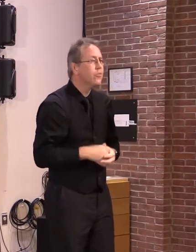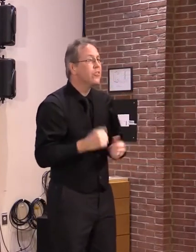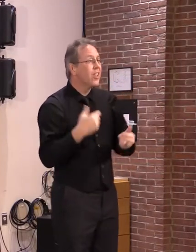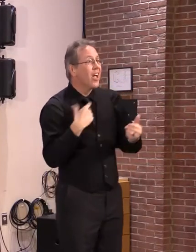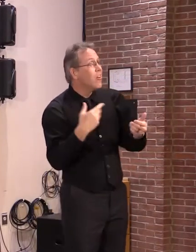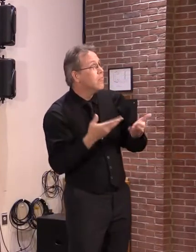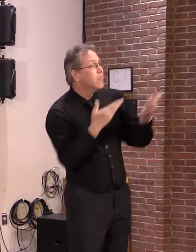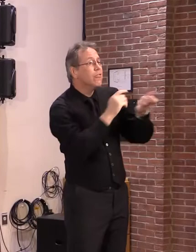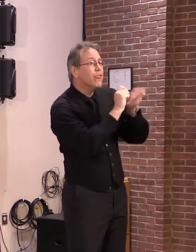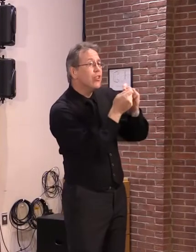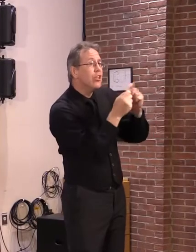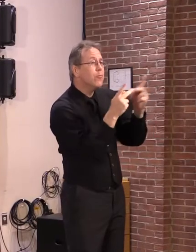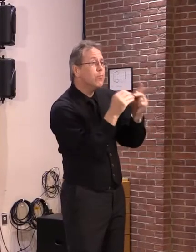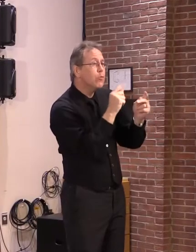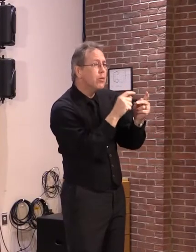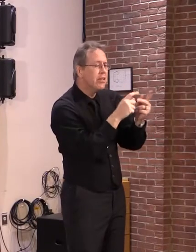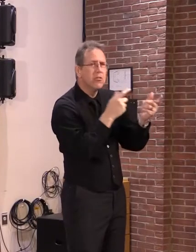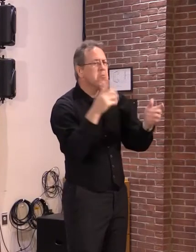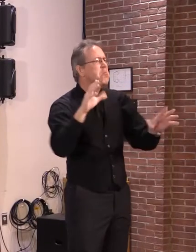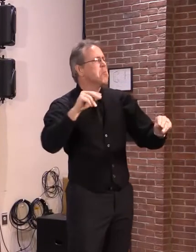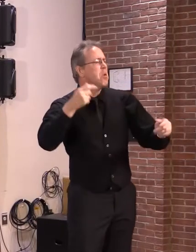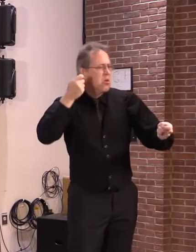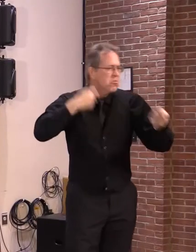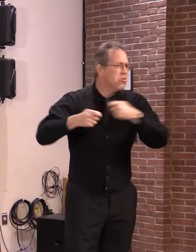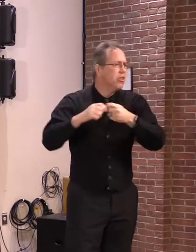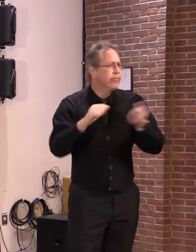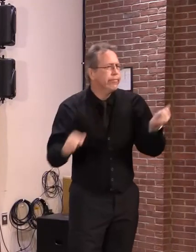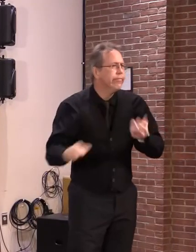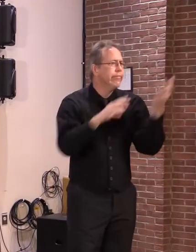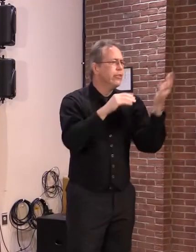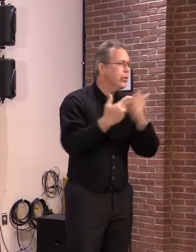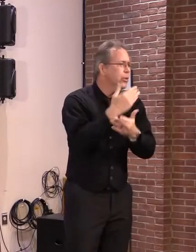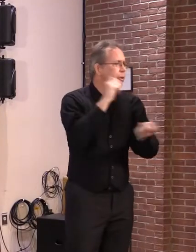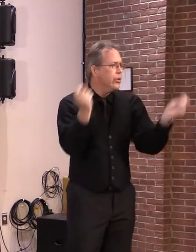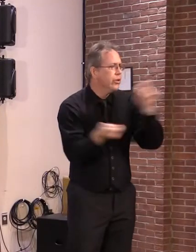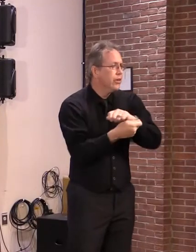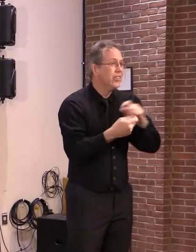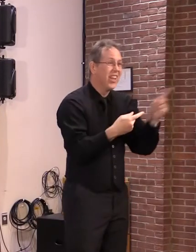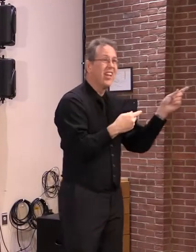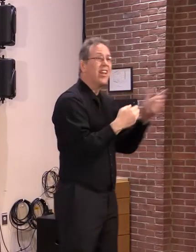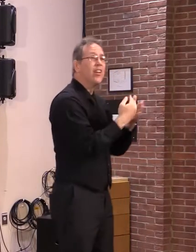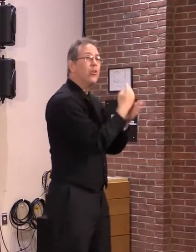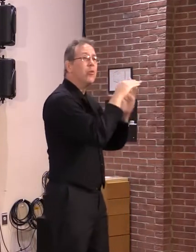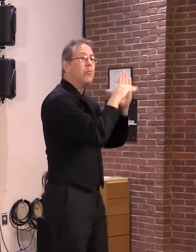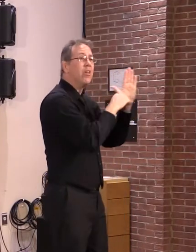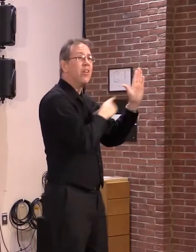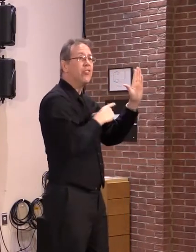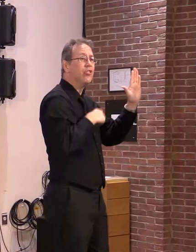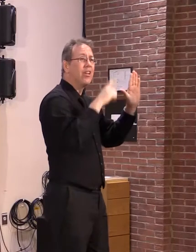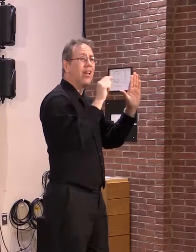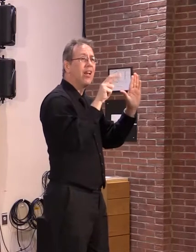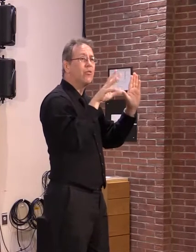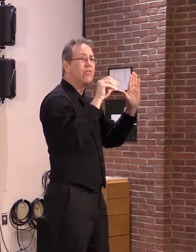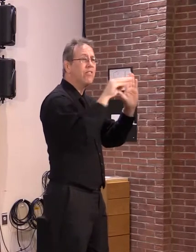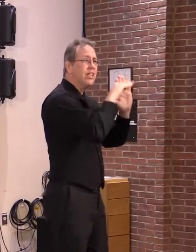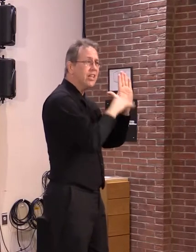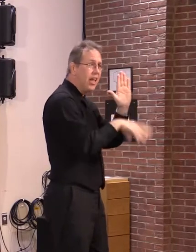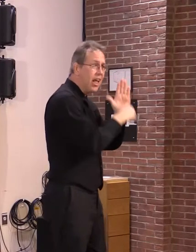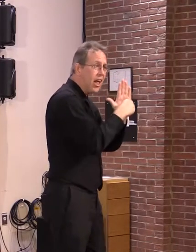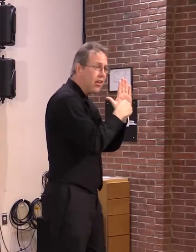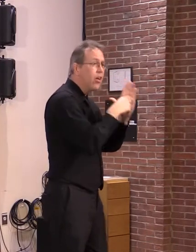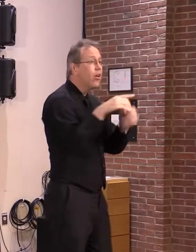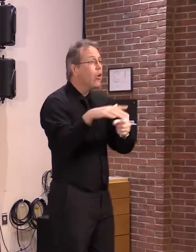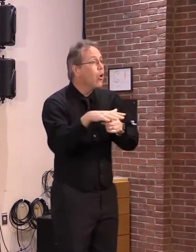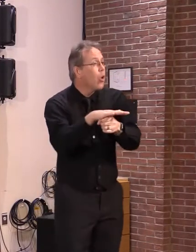it would say an Act 250 appeal, well, first of all, it would say the local DRB permit still goes to the environmental